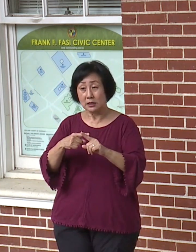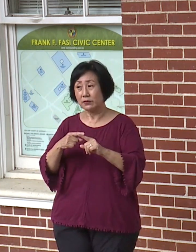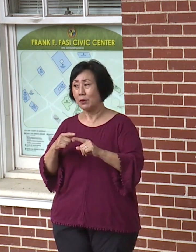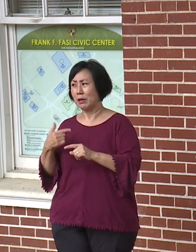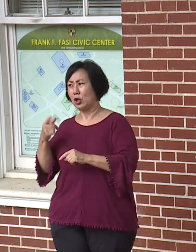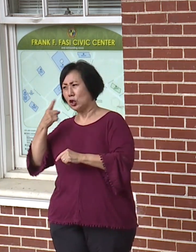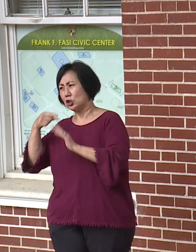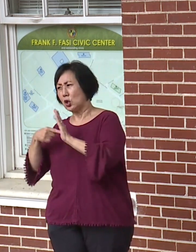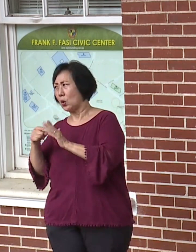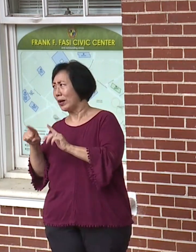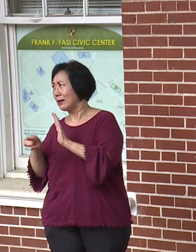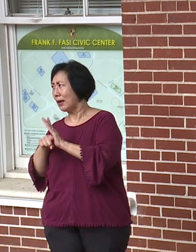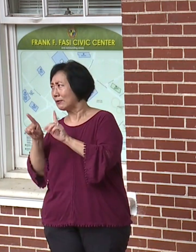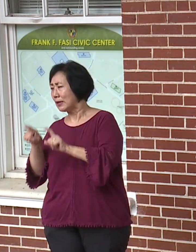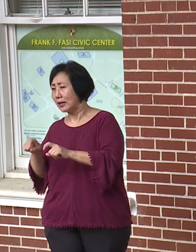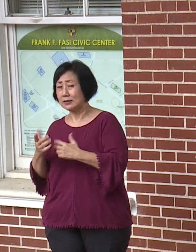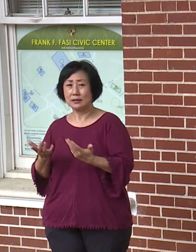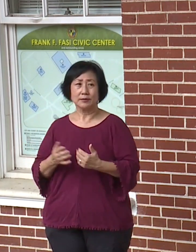pre-test?